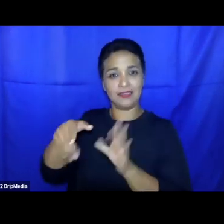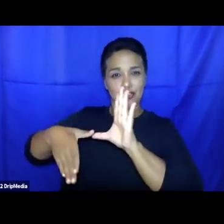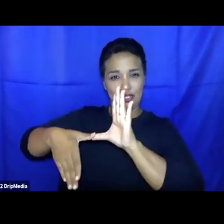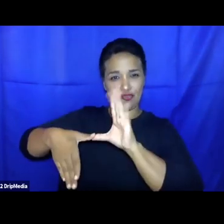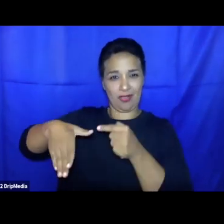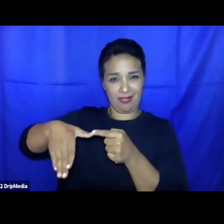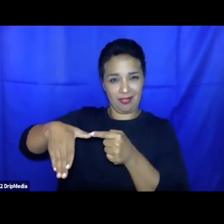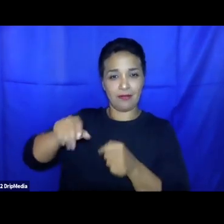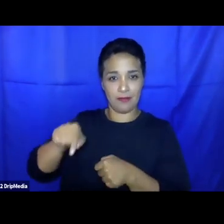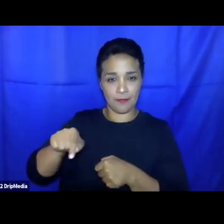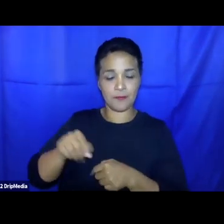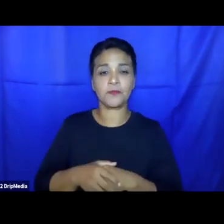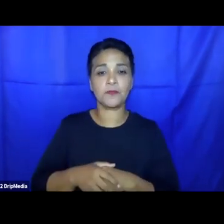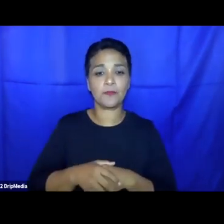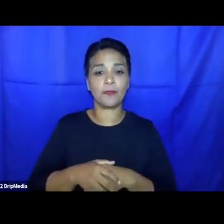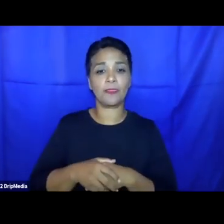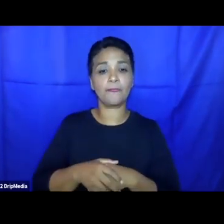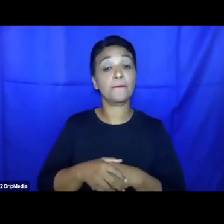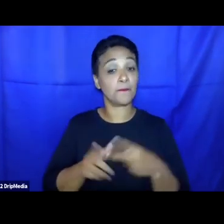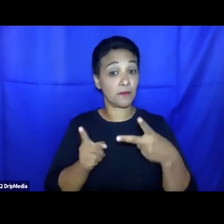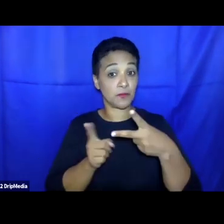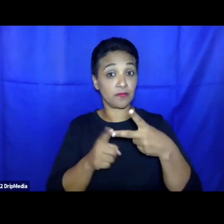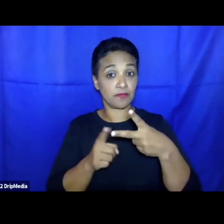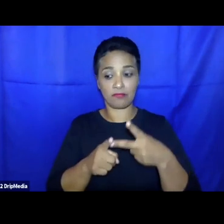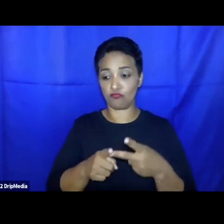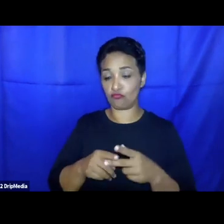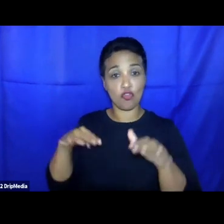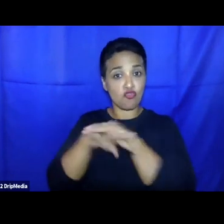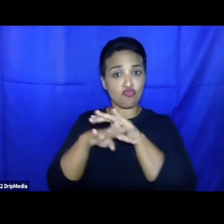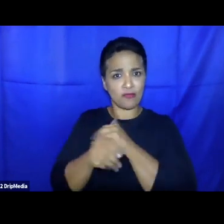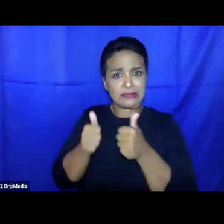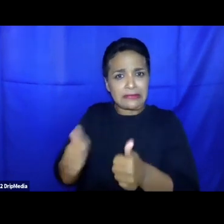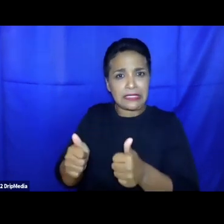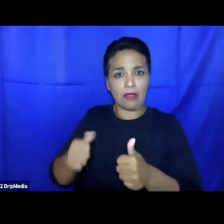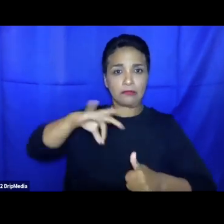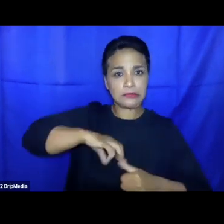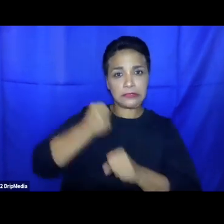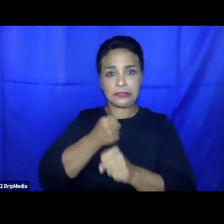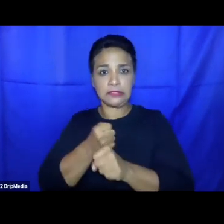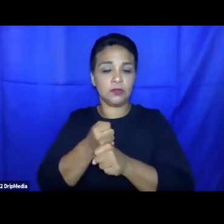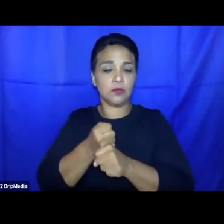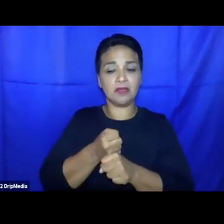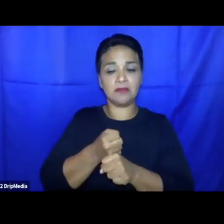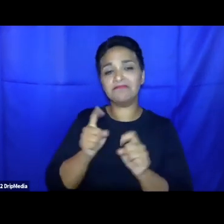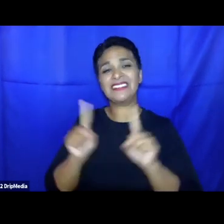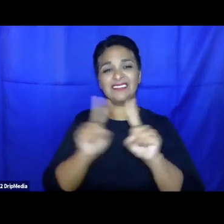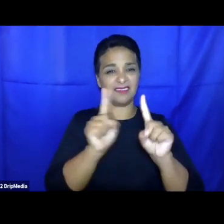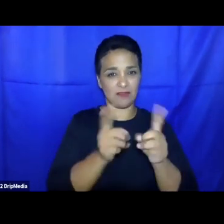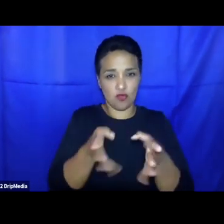Secondly, with respect to refugee self-reliance, there is this discussion about complementary pathways where refugees who